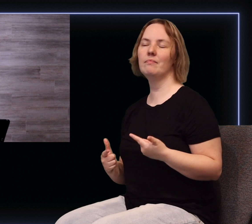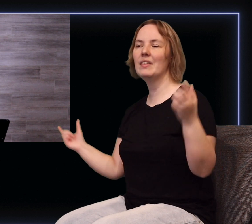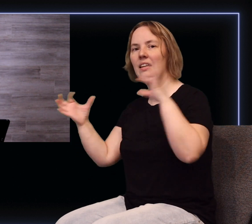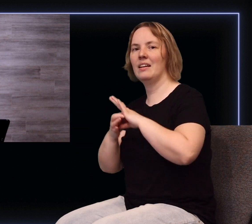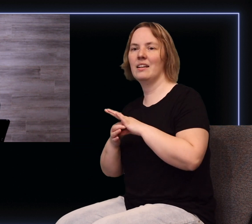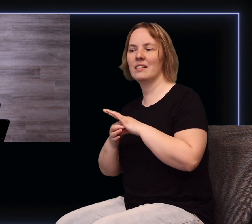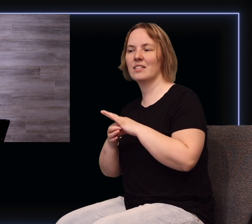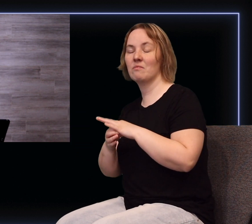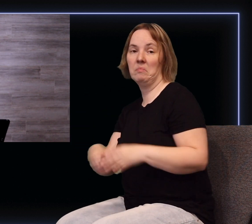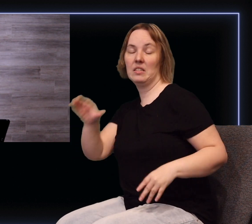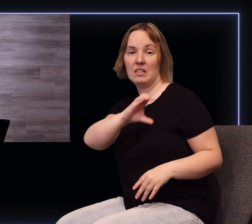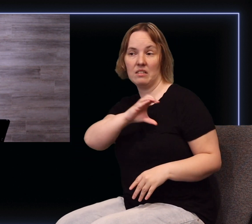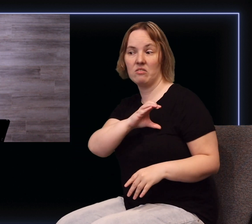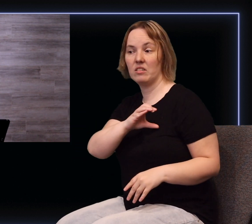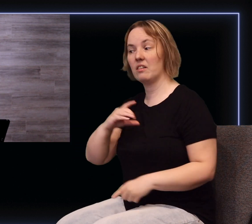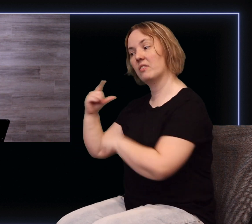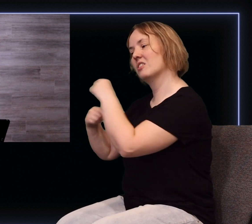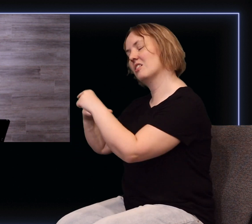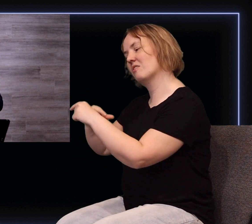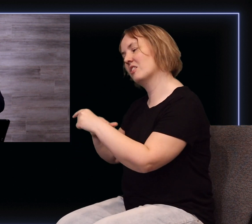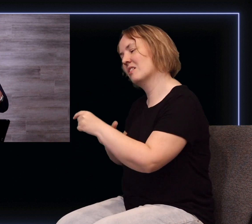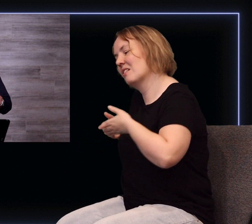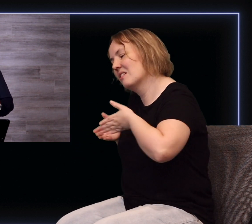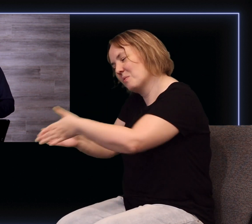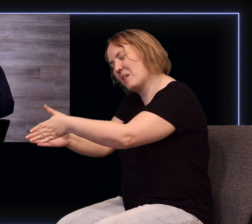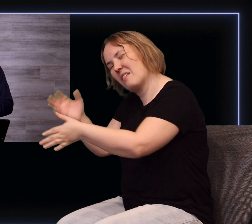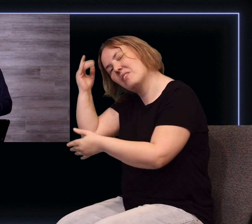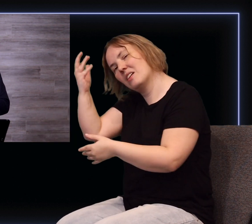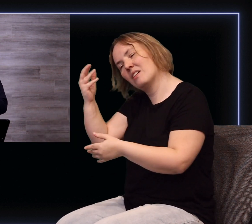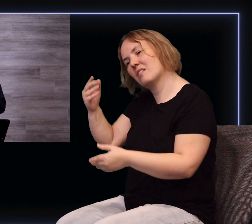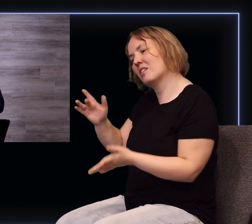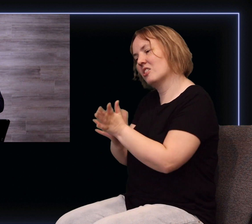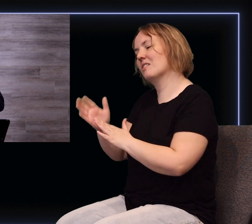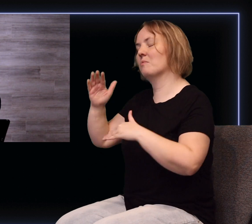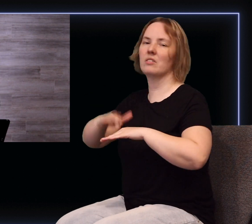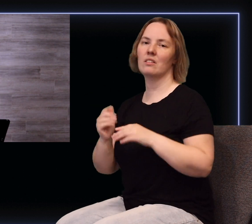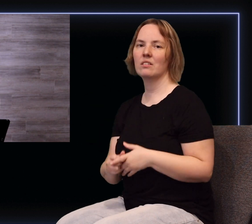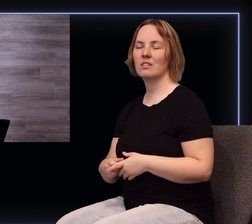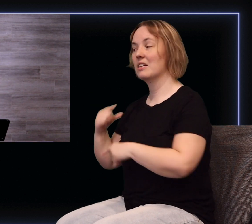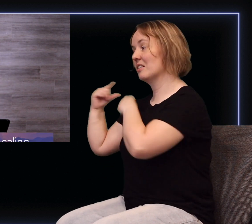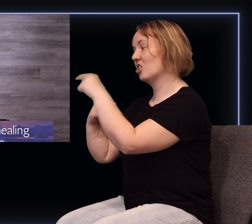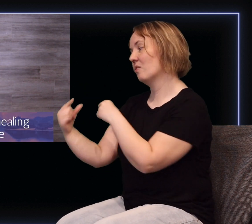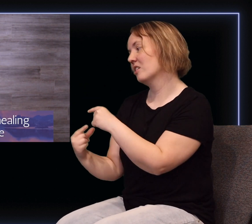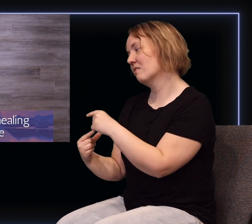ties into this next trait of this generation or this mindset that Jesus warns us about. Number three, that is a generation